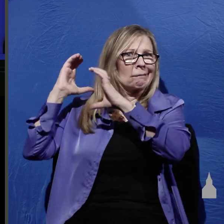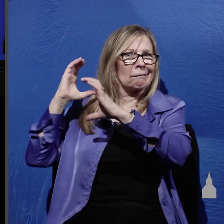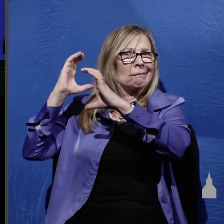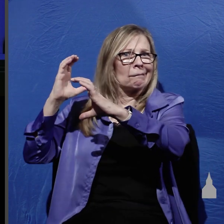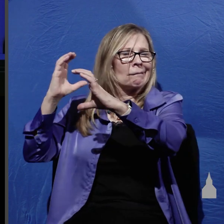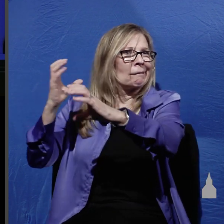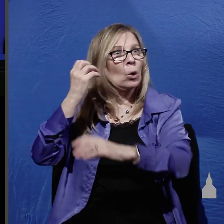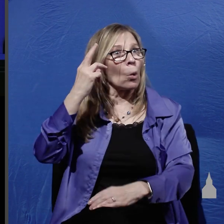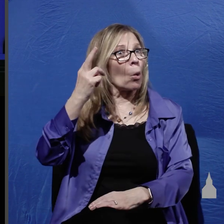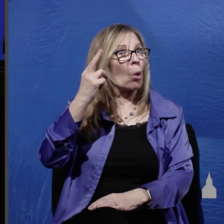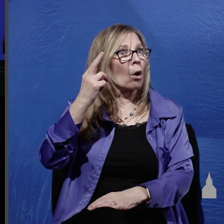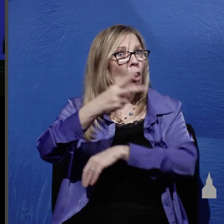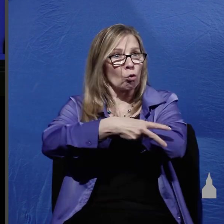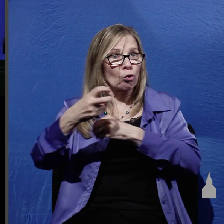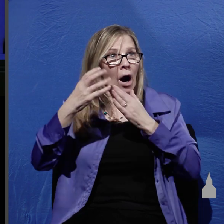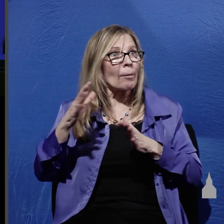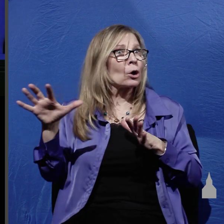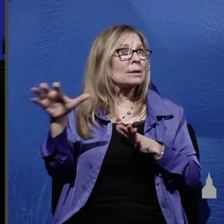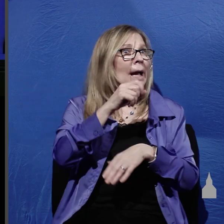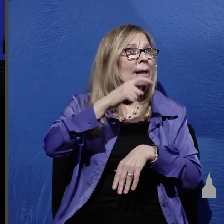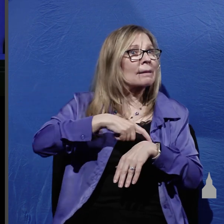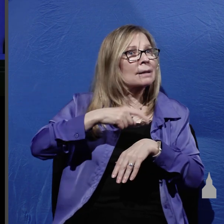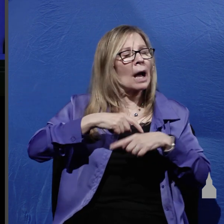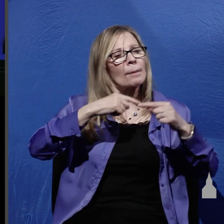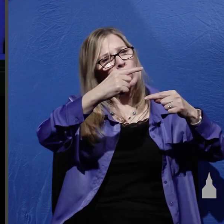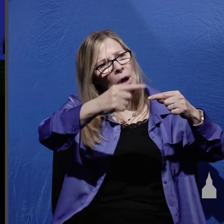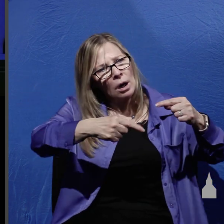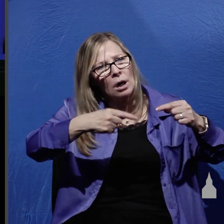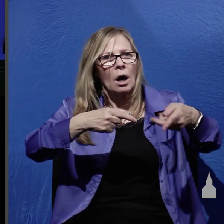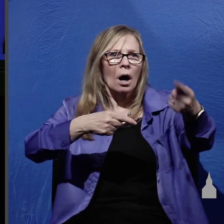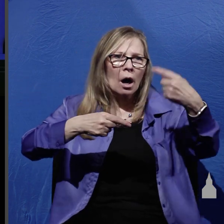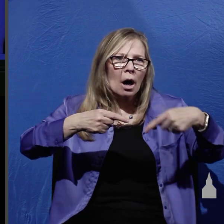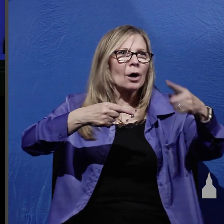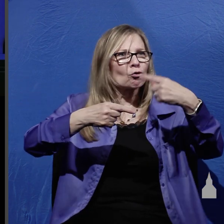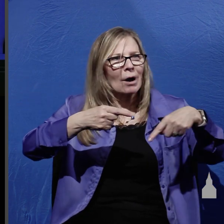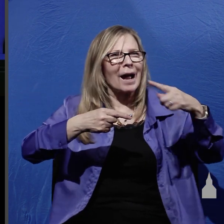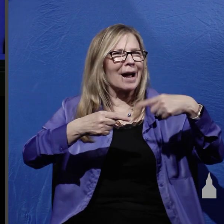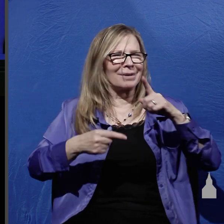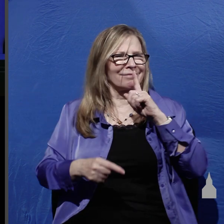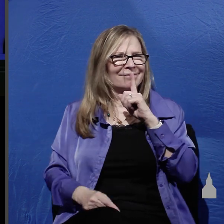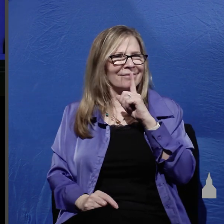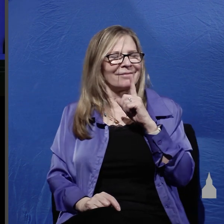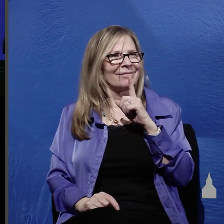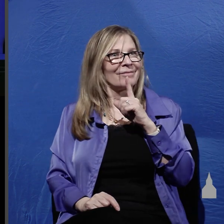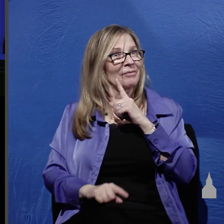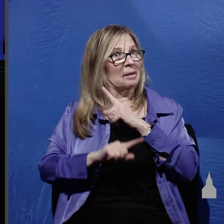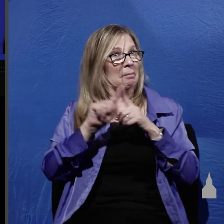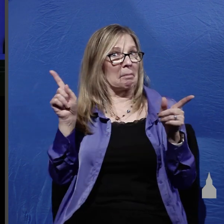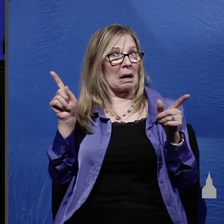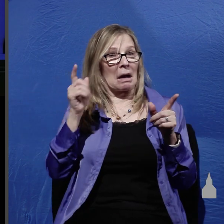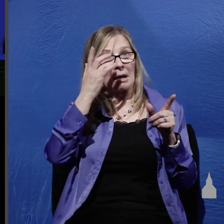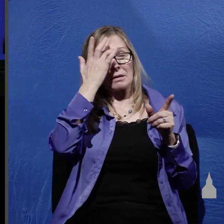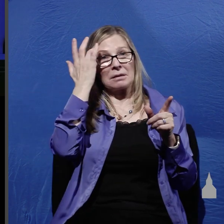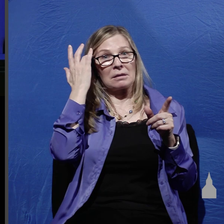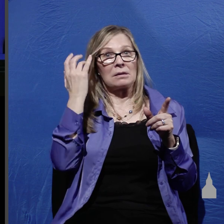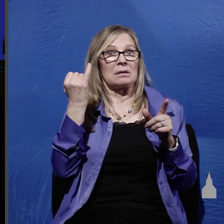to unwrap the linens but if in the remote possibility that they did